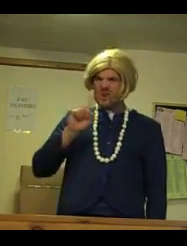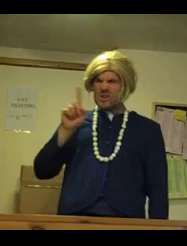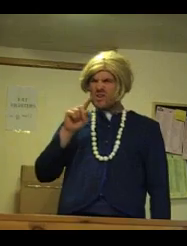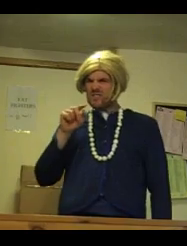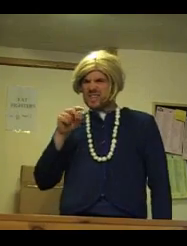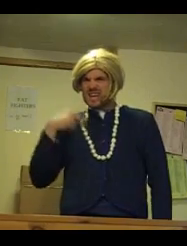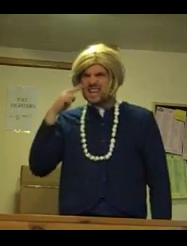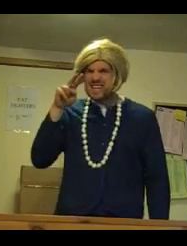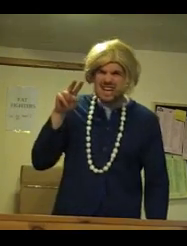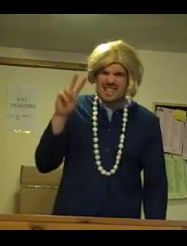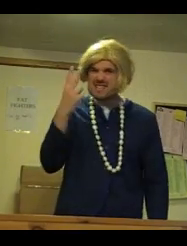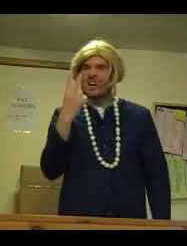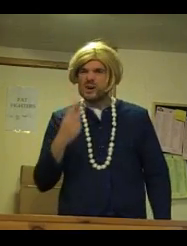is it two?